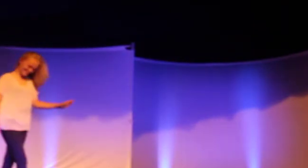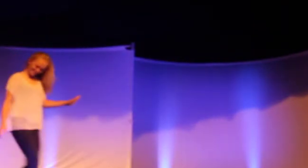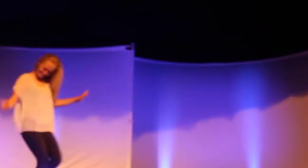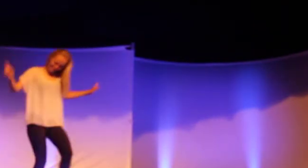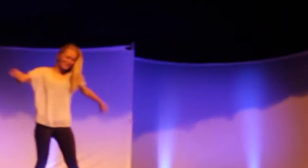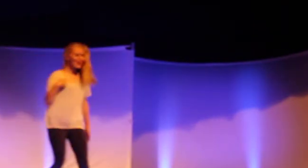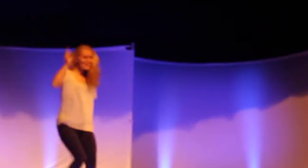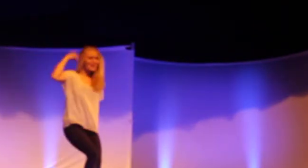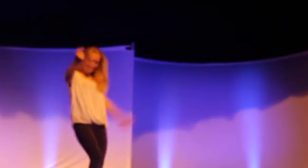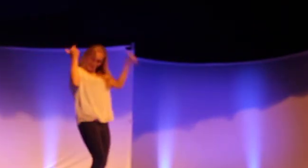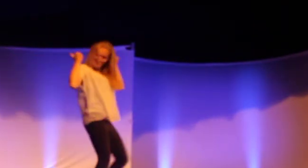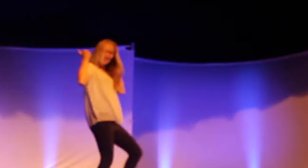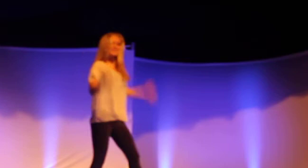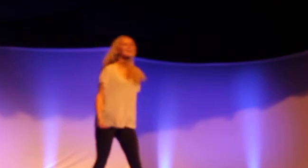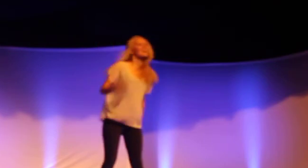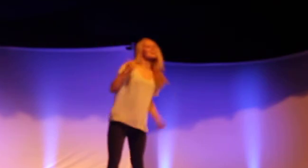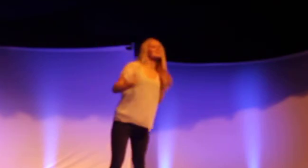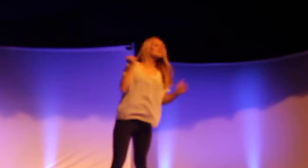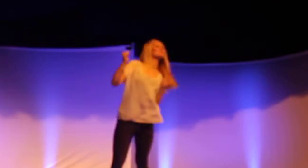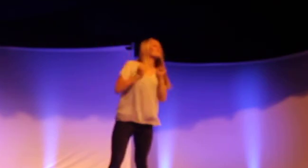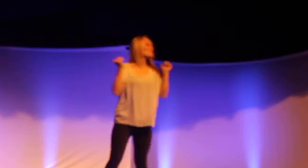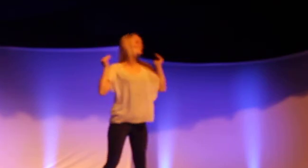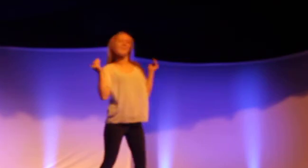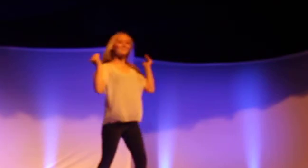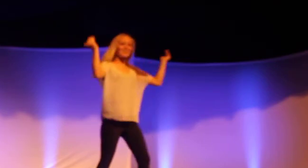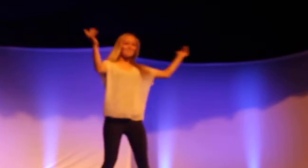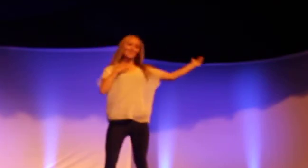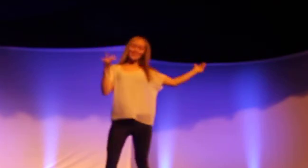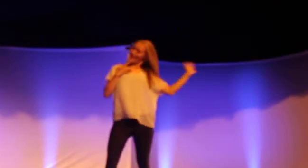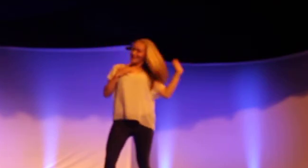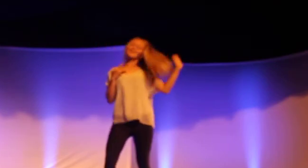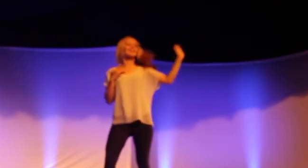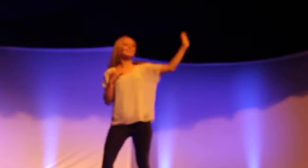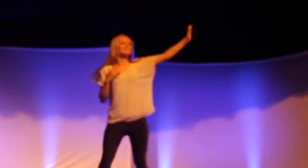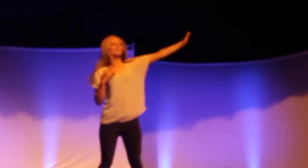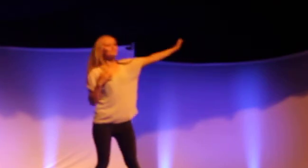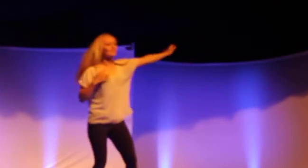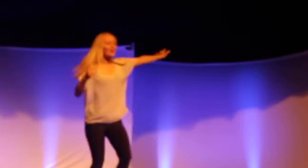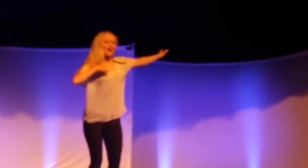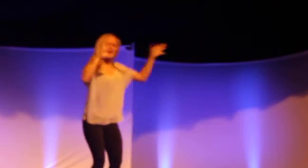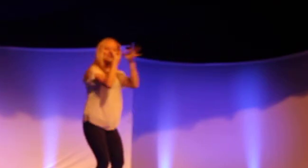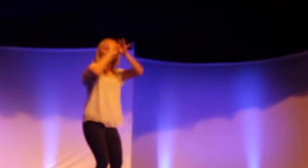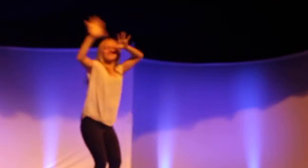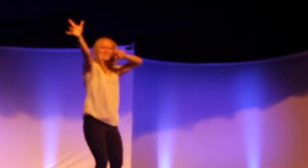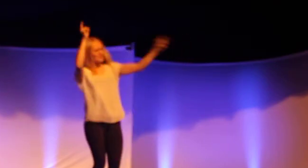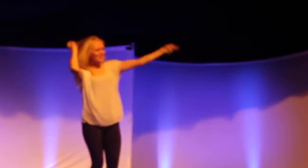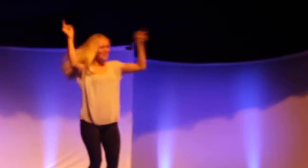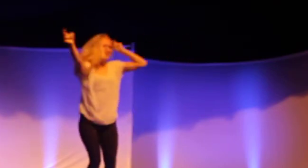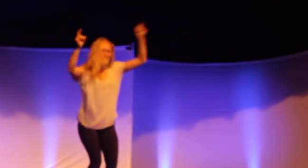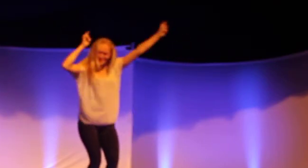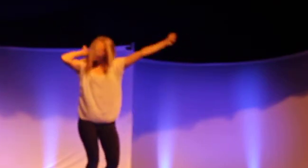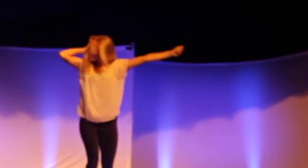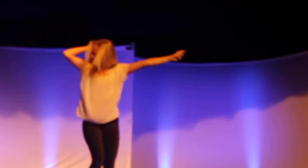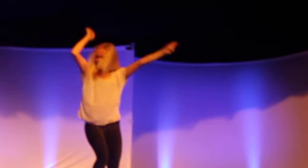You know that I'm a crazy champ, do it, what, but I feel like it All I wanna do is lose control,